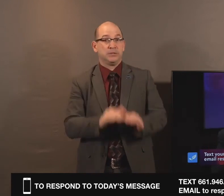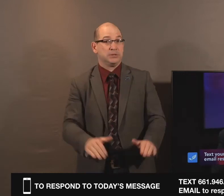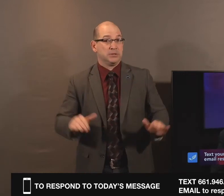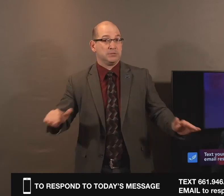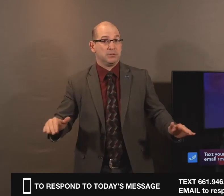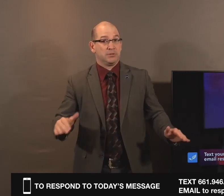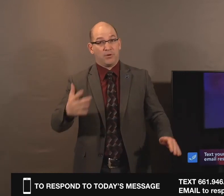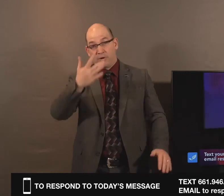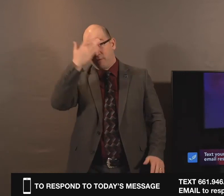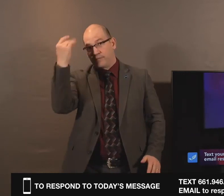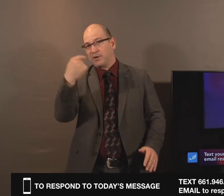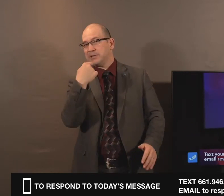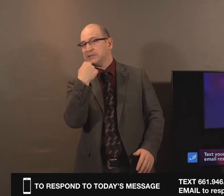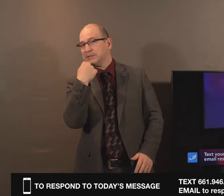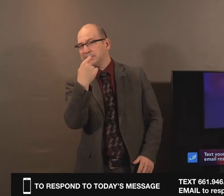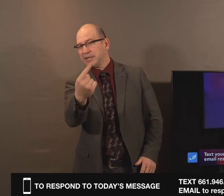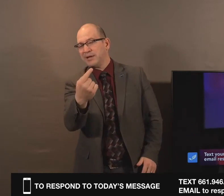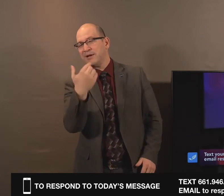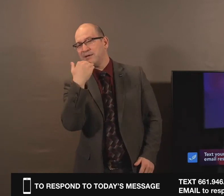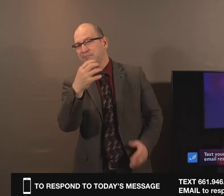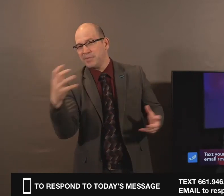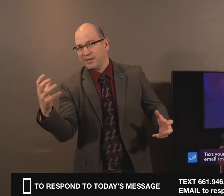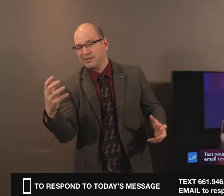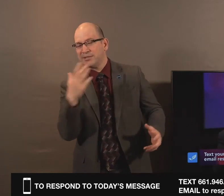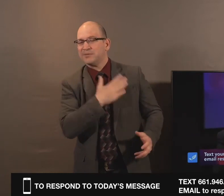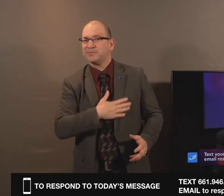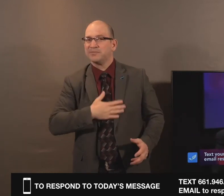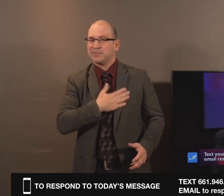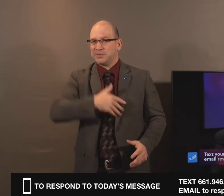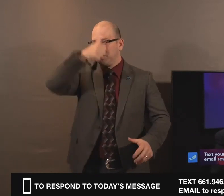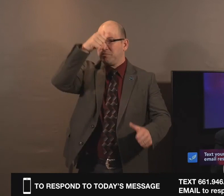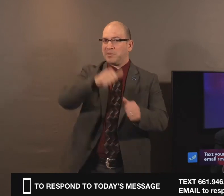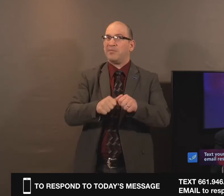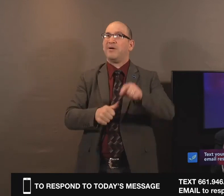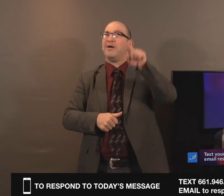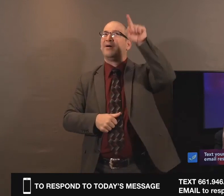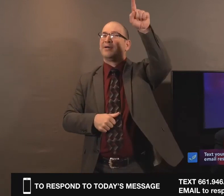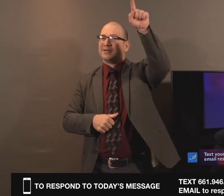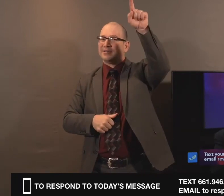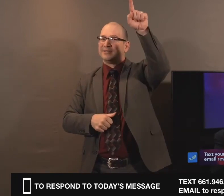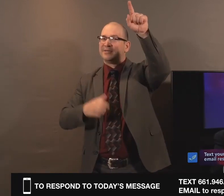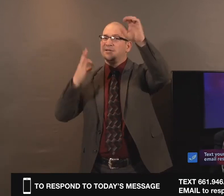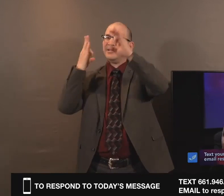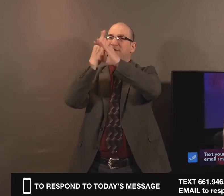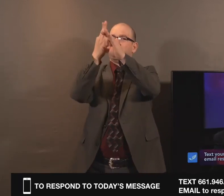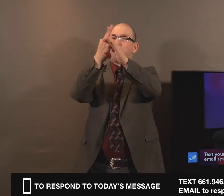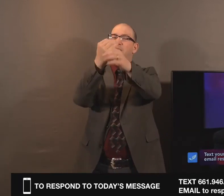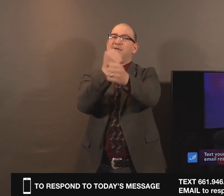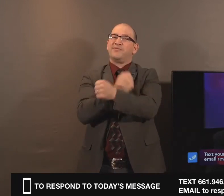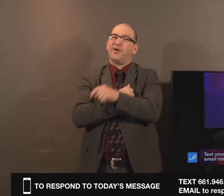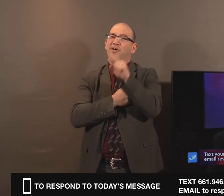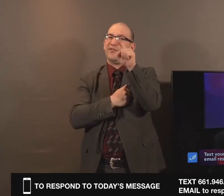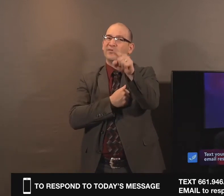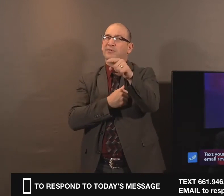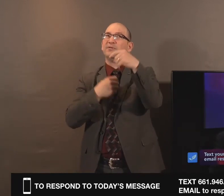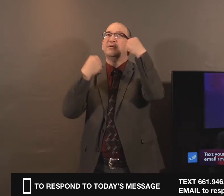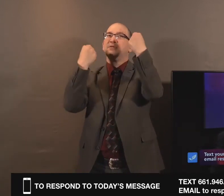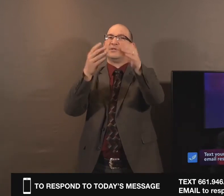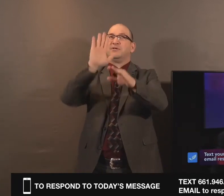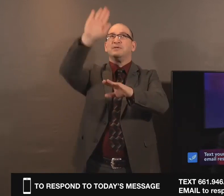to express it, always know that there's a faithful God who loves you and gave his son just